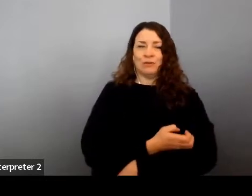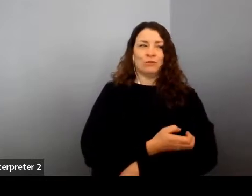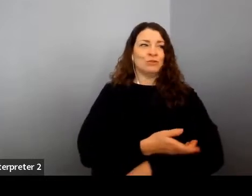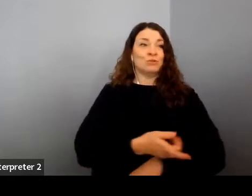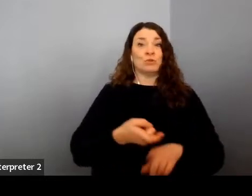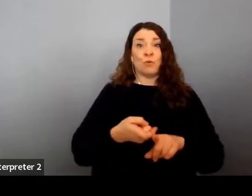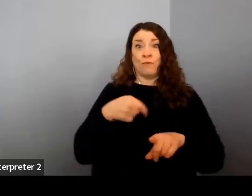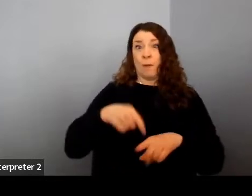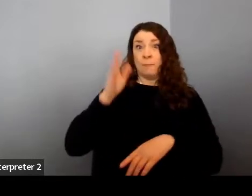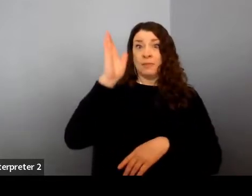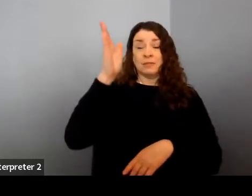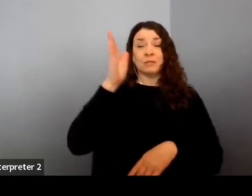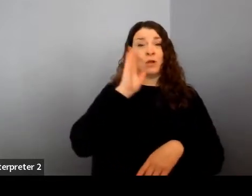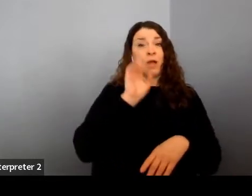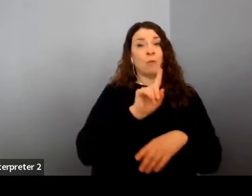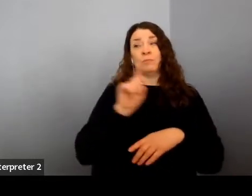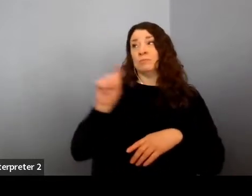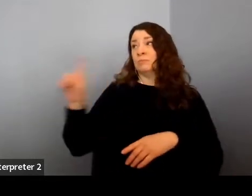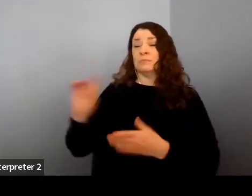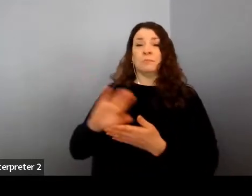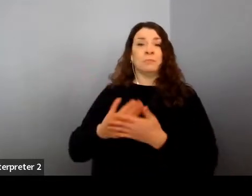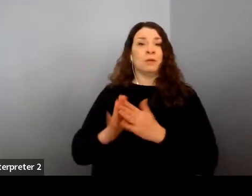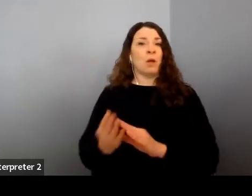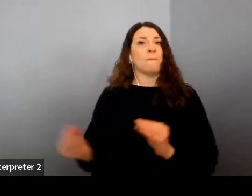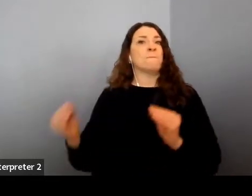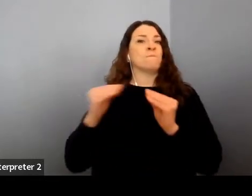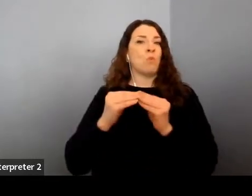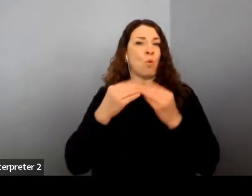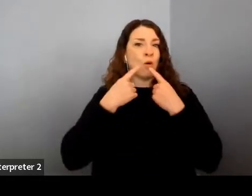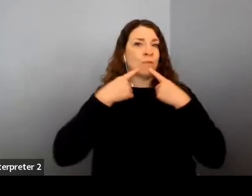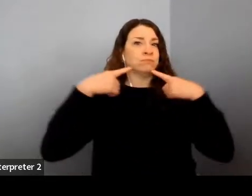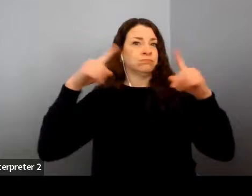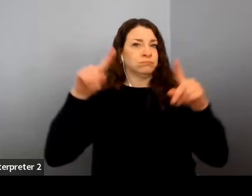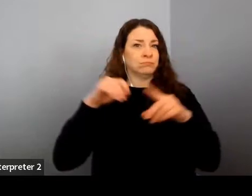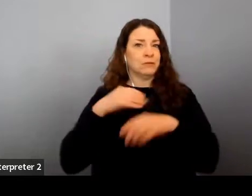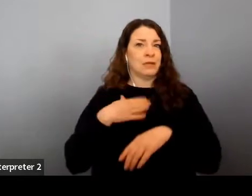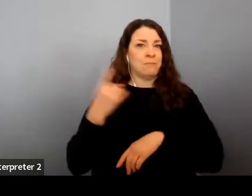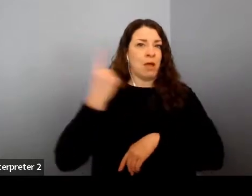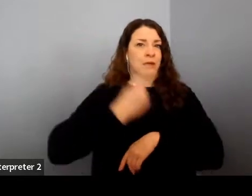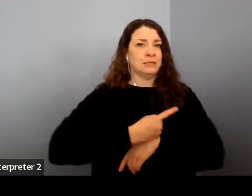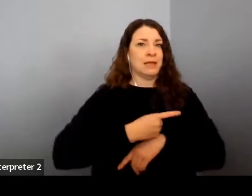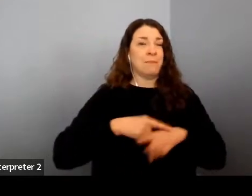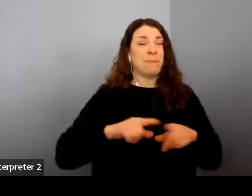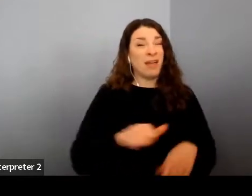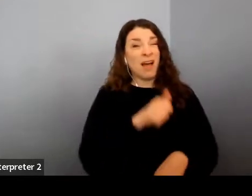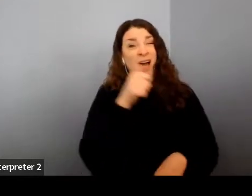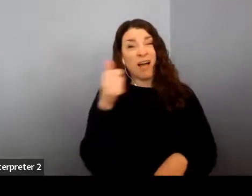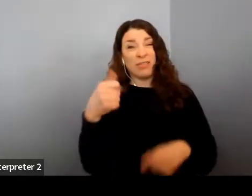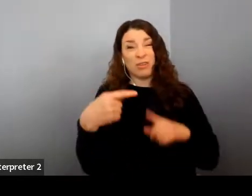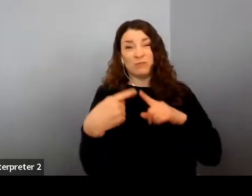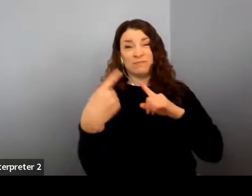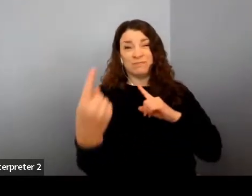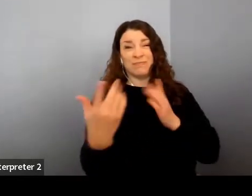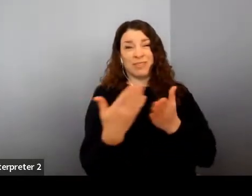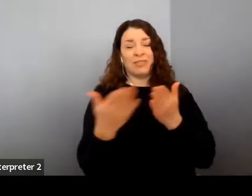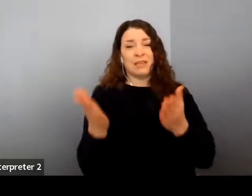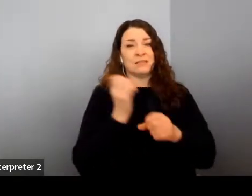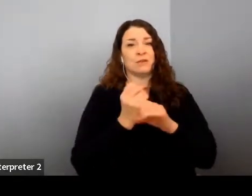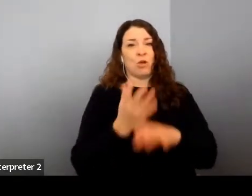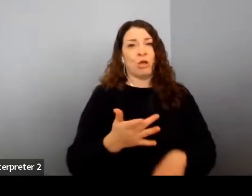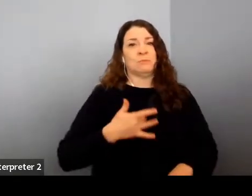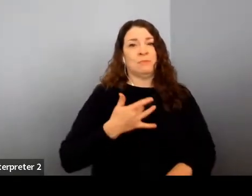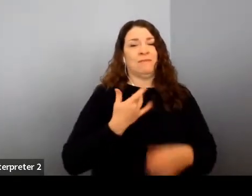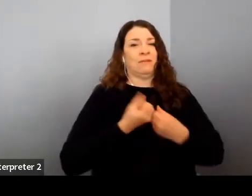this talk to be, you know, even more productive throughout my day. But there are things that would make me crash that I, you know, just have an